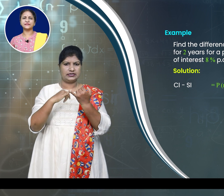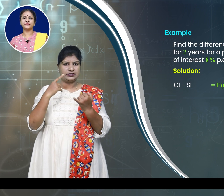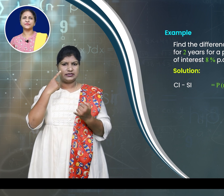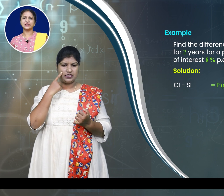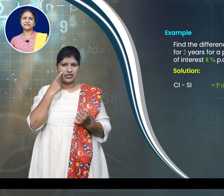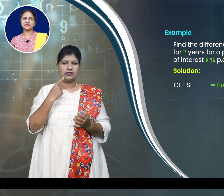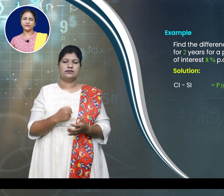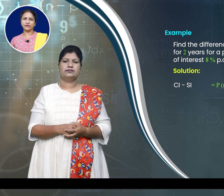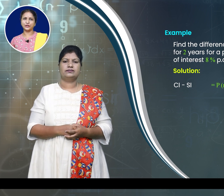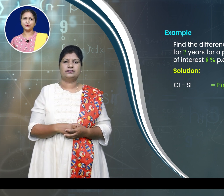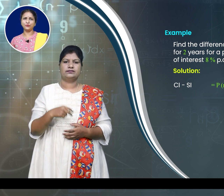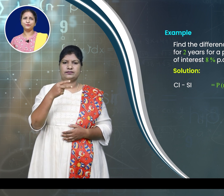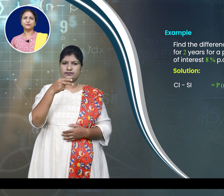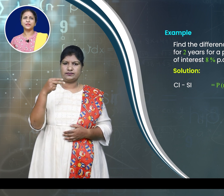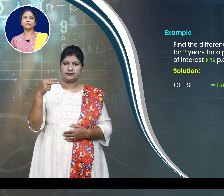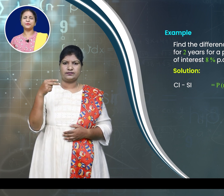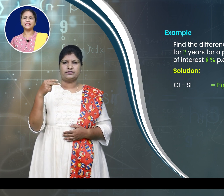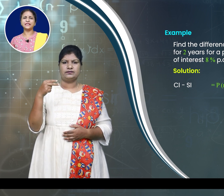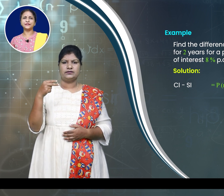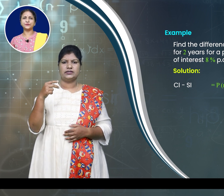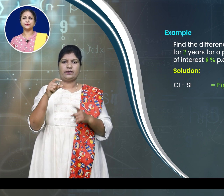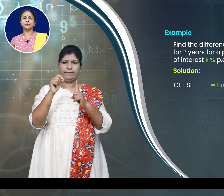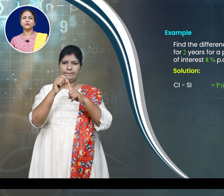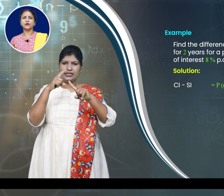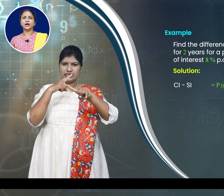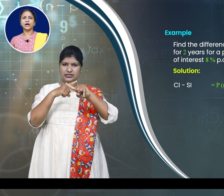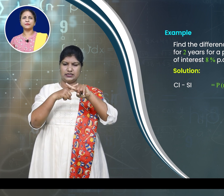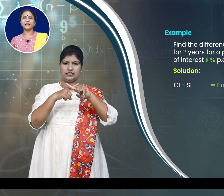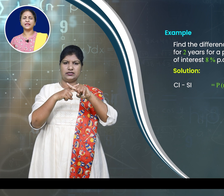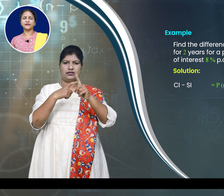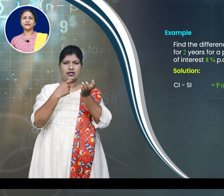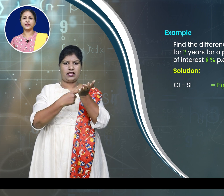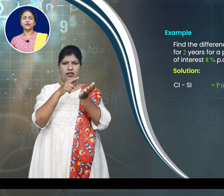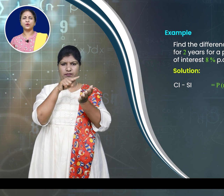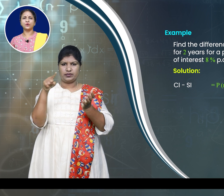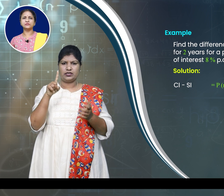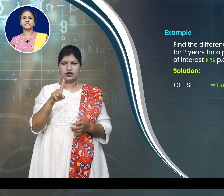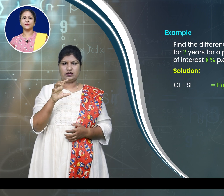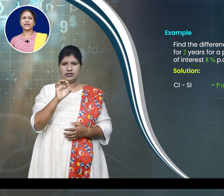is equal to P into R by 100 whole square.